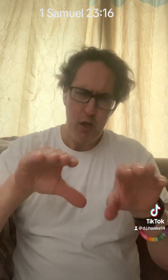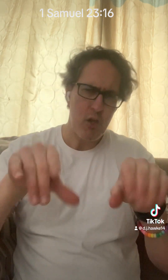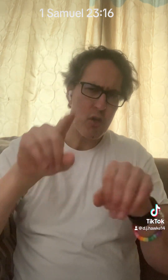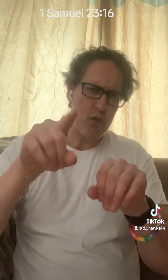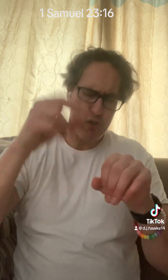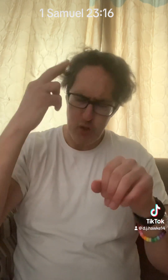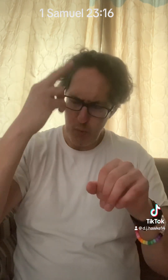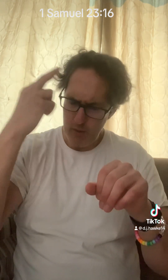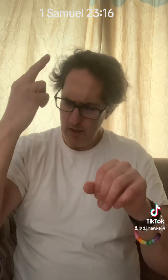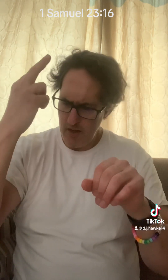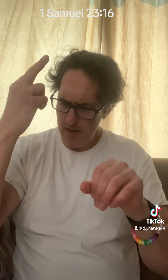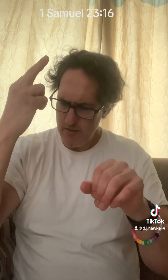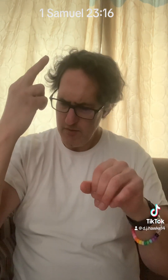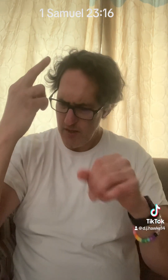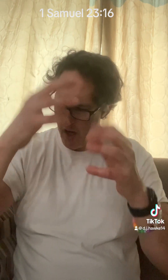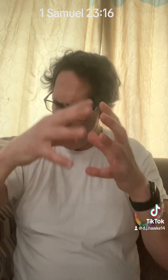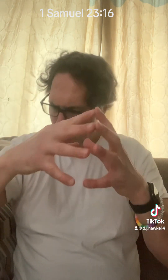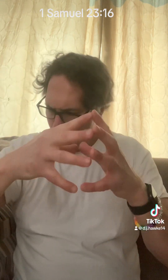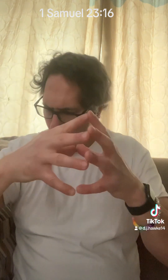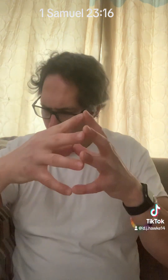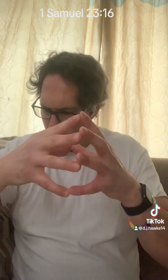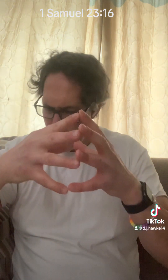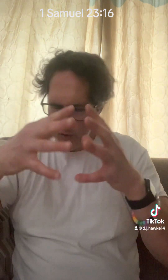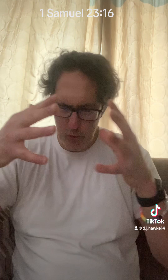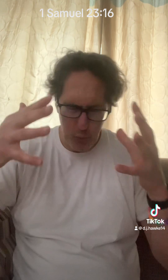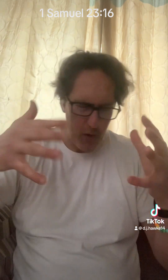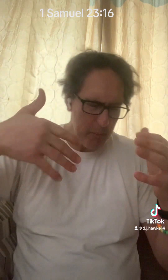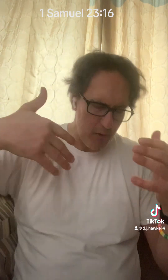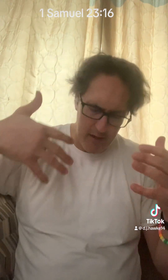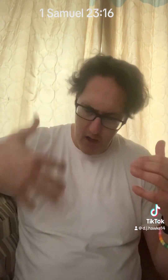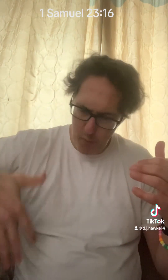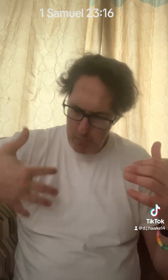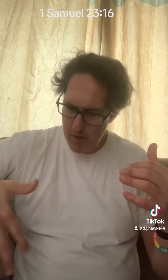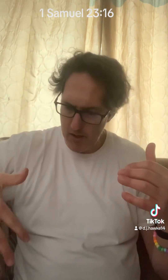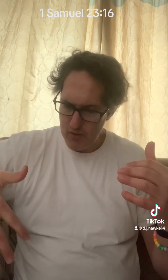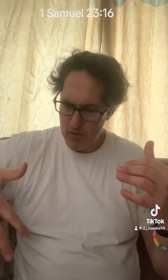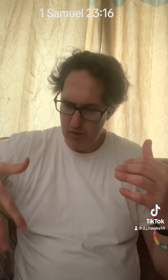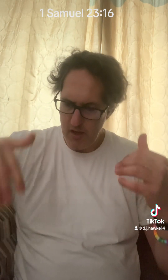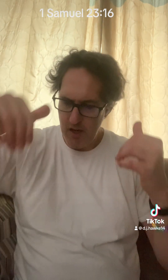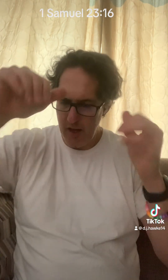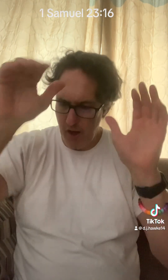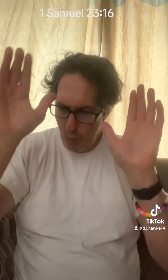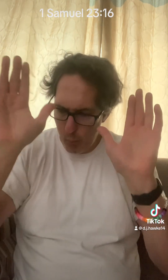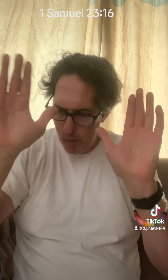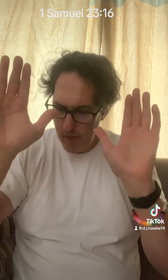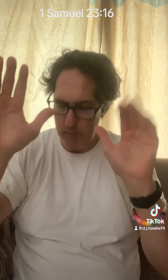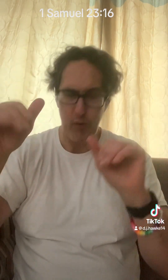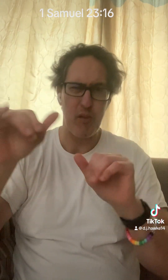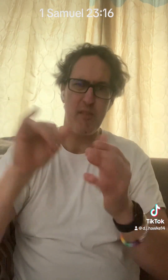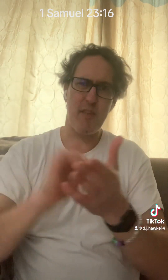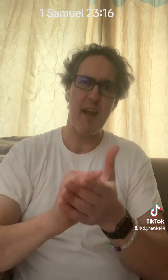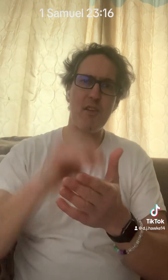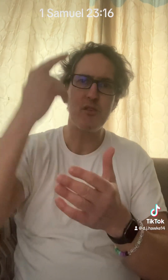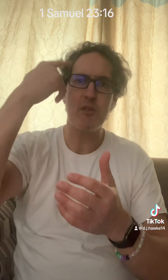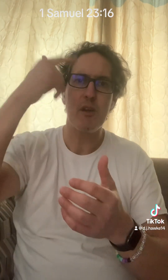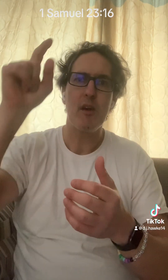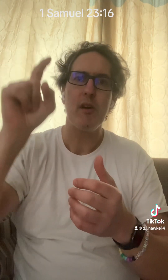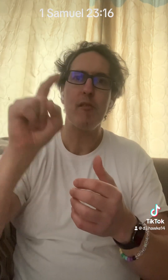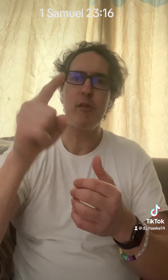Do you realize how incredible and how much and how wonderful that is for